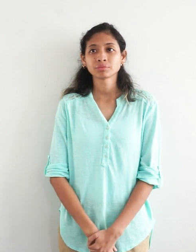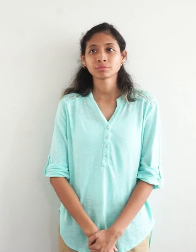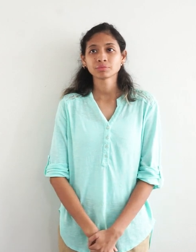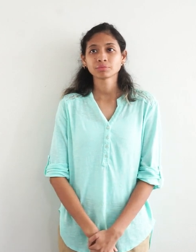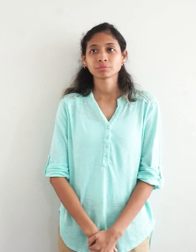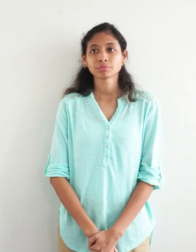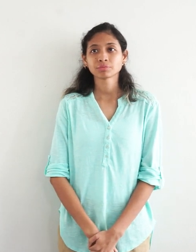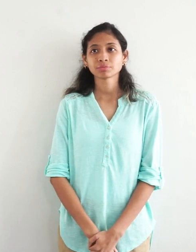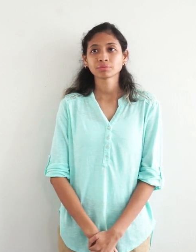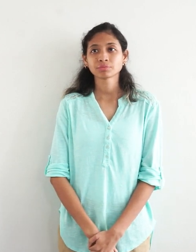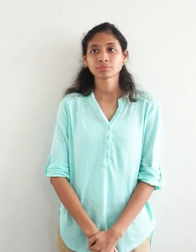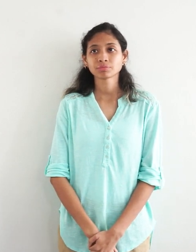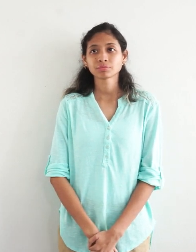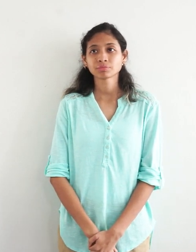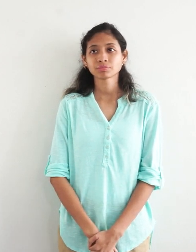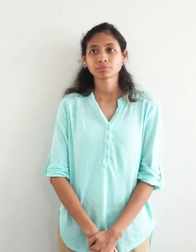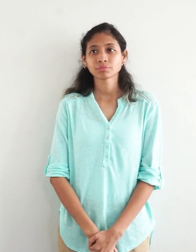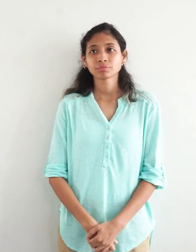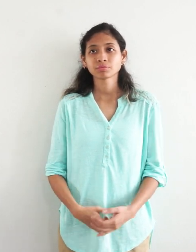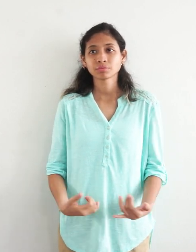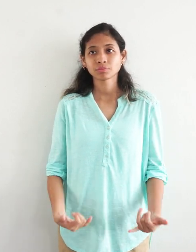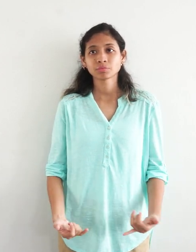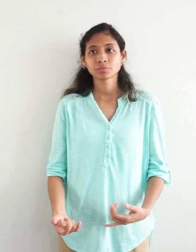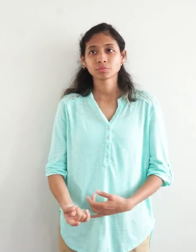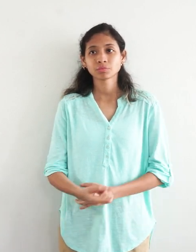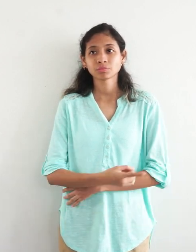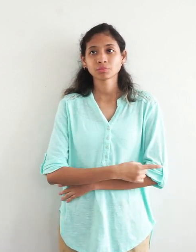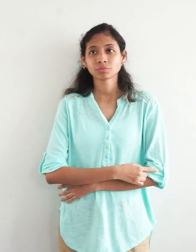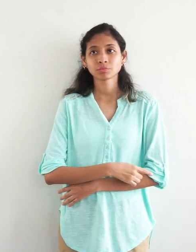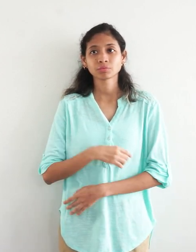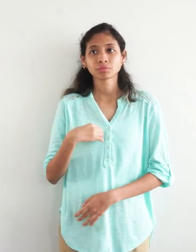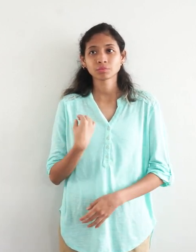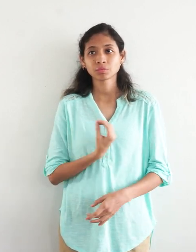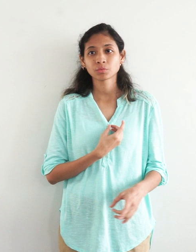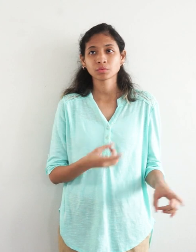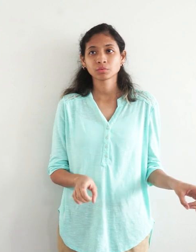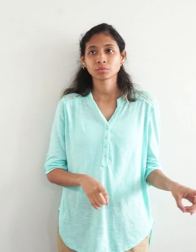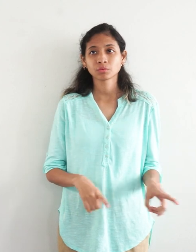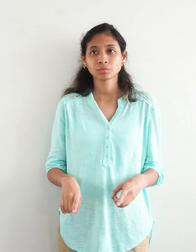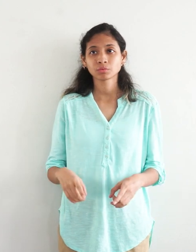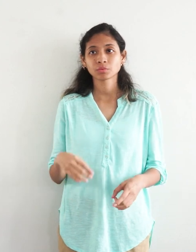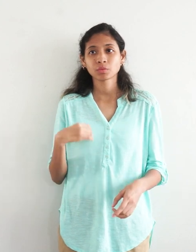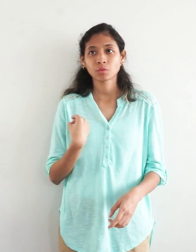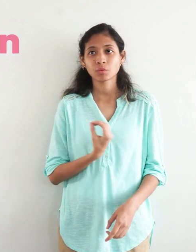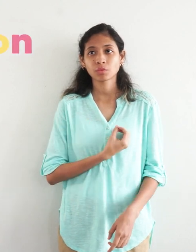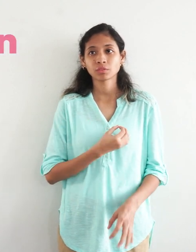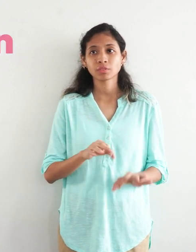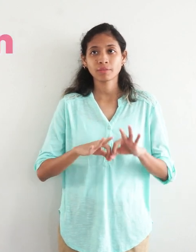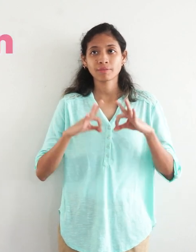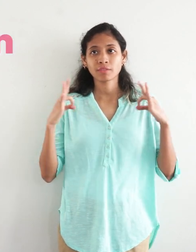Today we will do our family members.